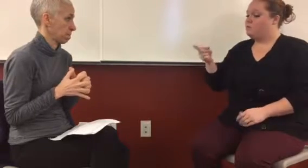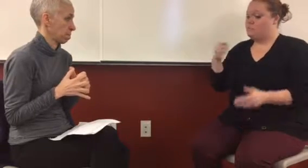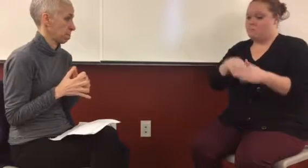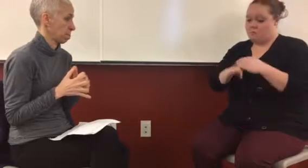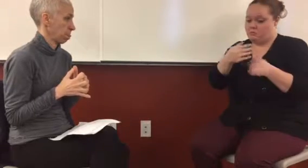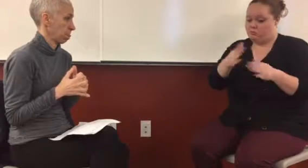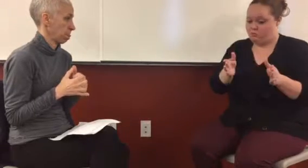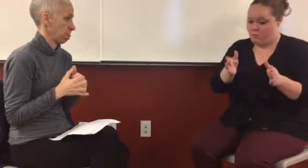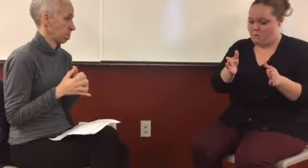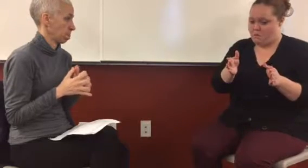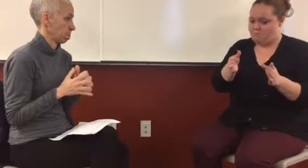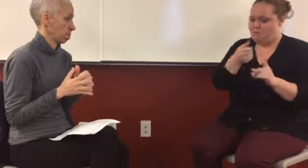your emotions?